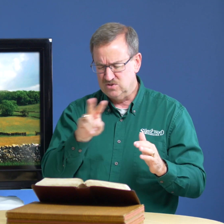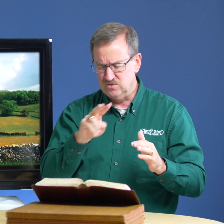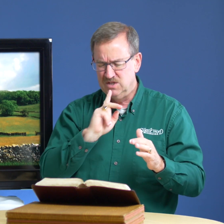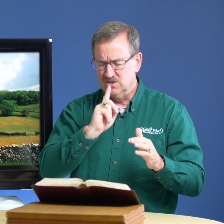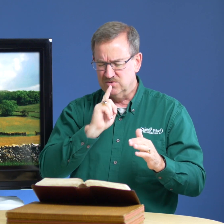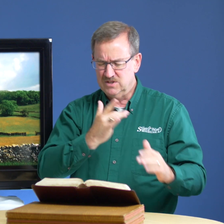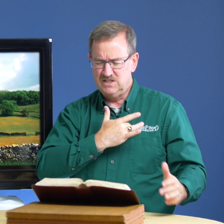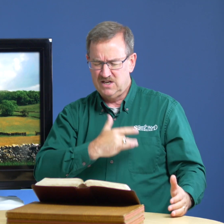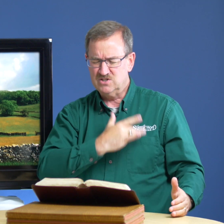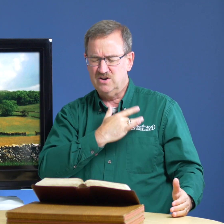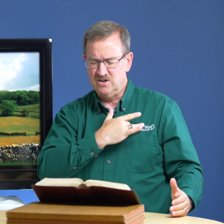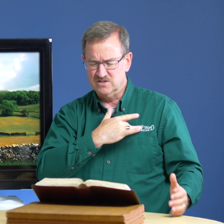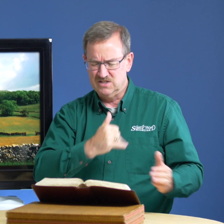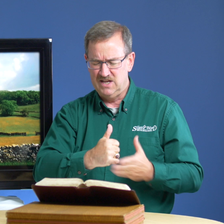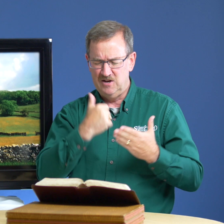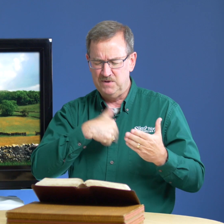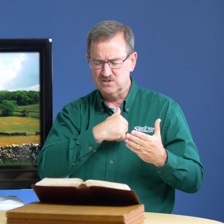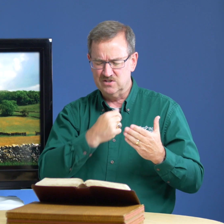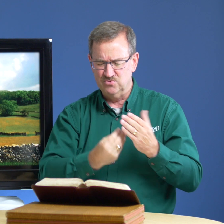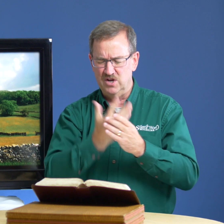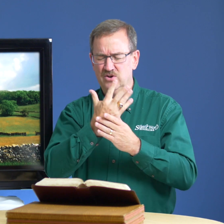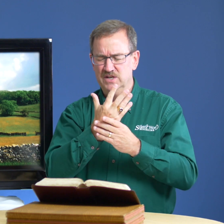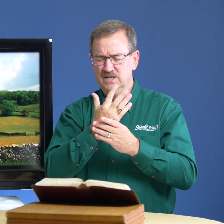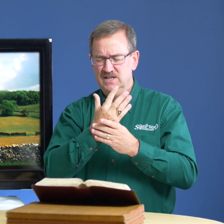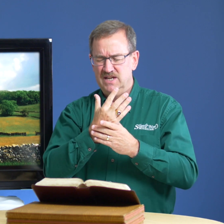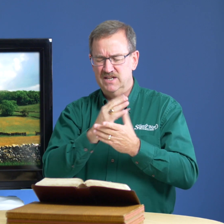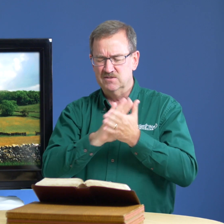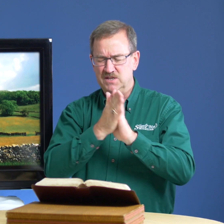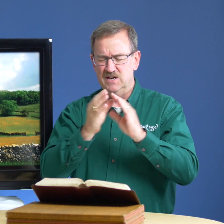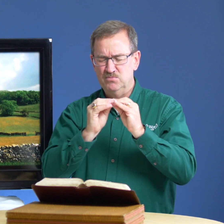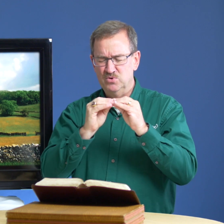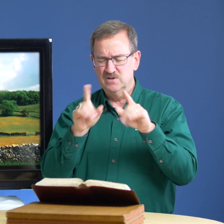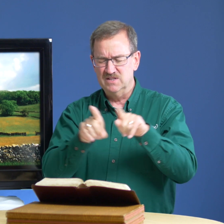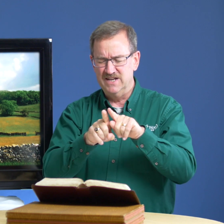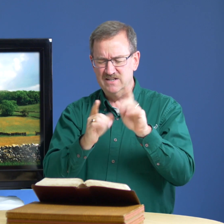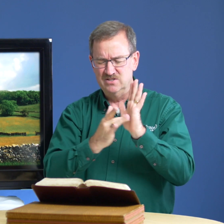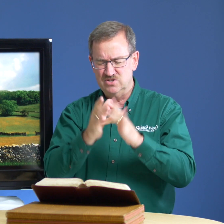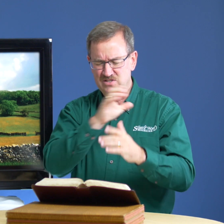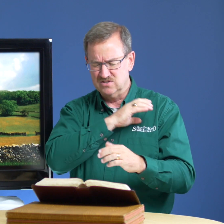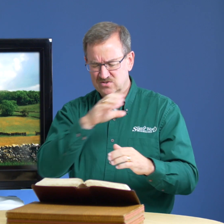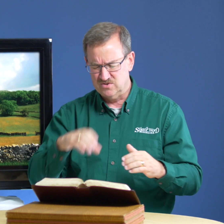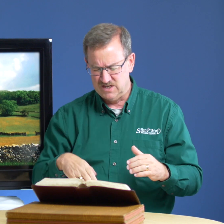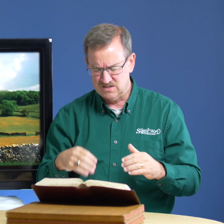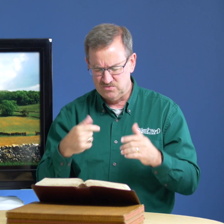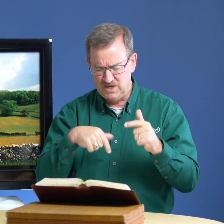to really touch our hearts and to help us to grow and and to become more like jesus christ we